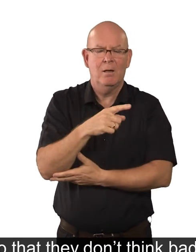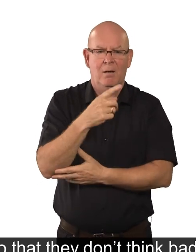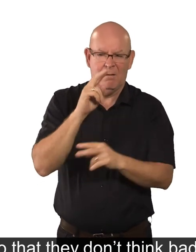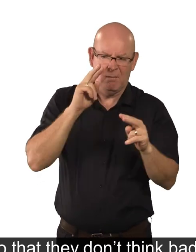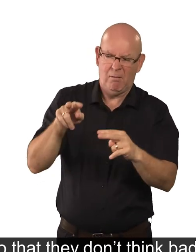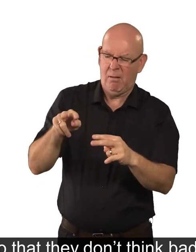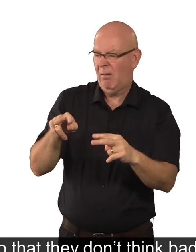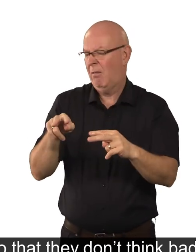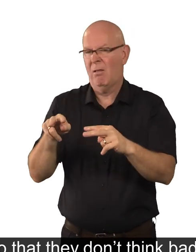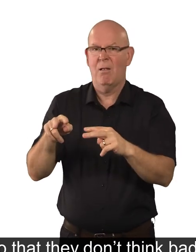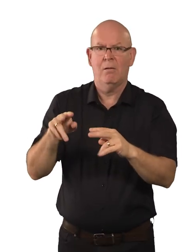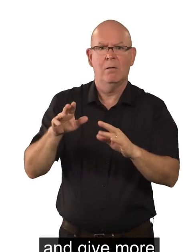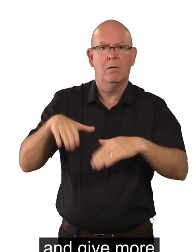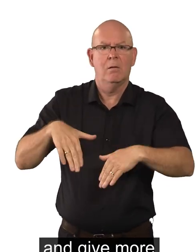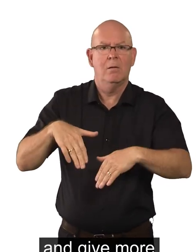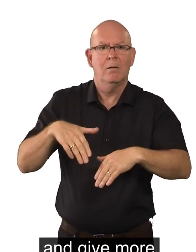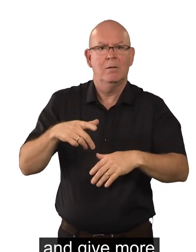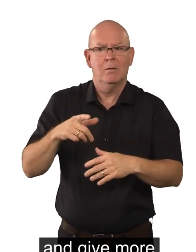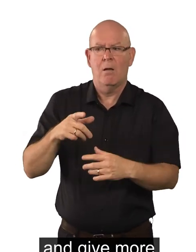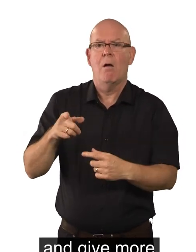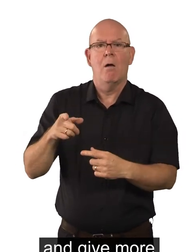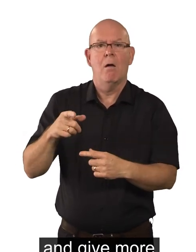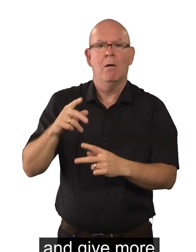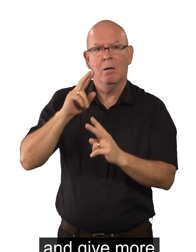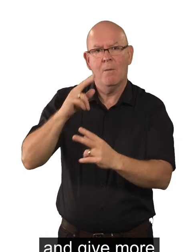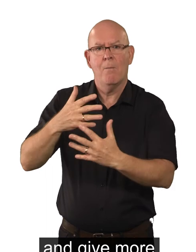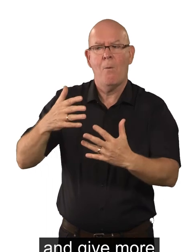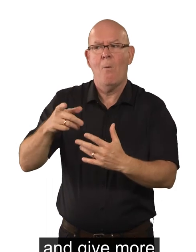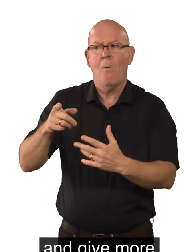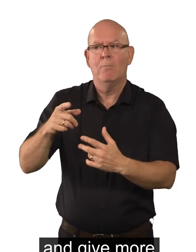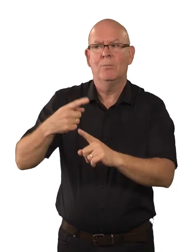badly about disabled people and give more disabled people jobs.